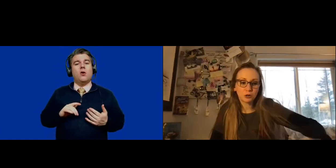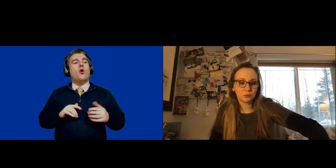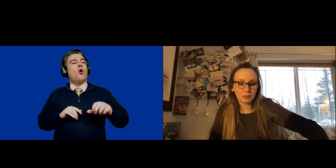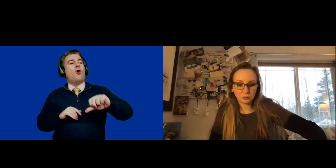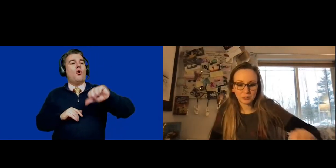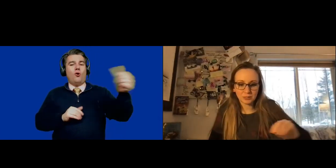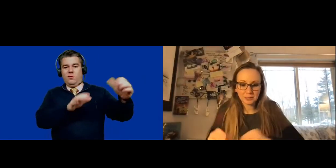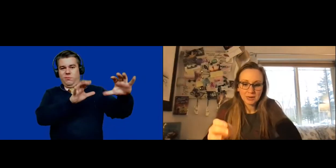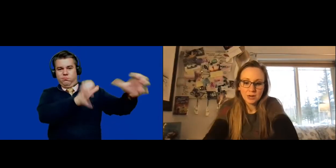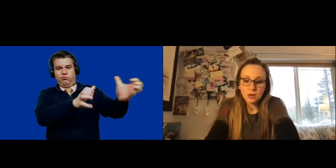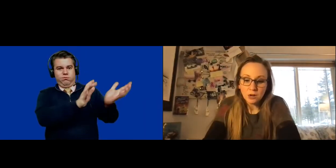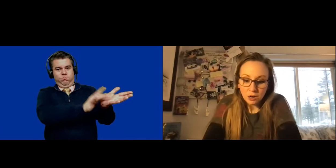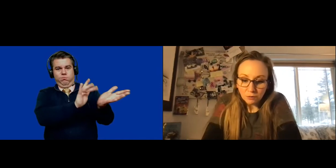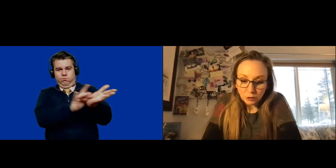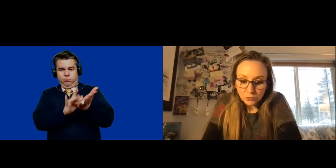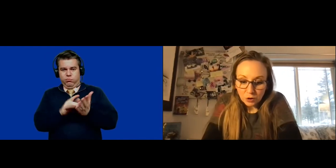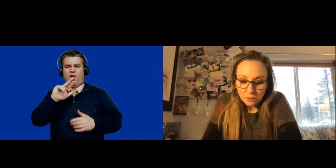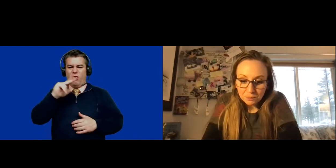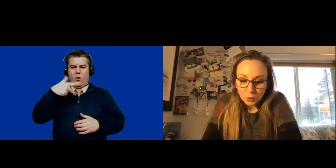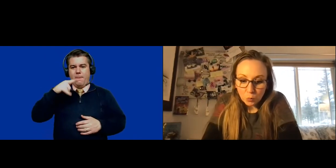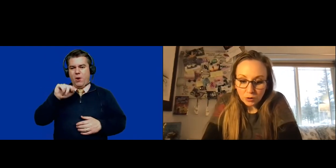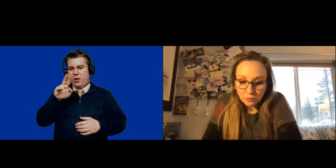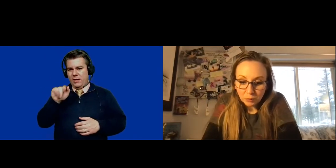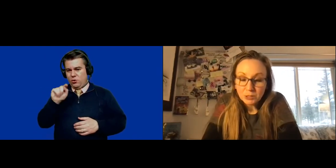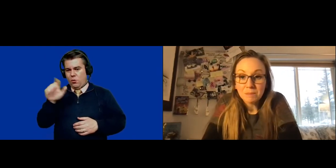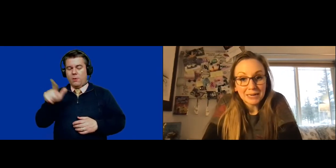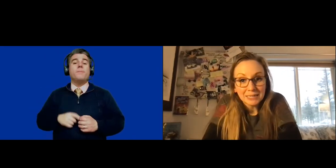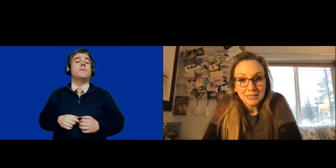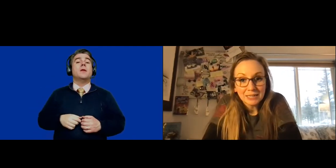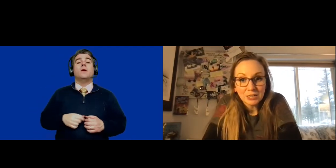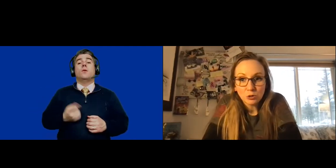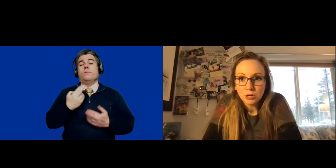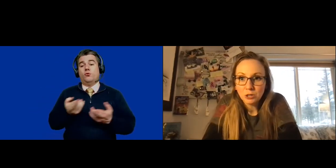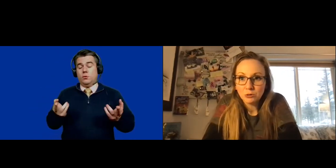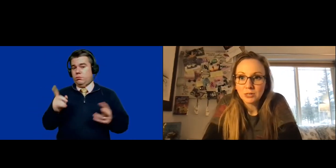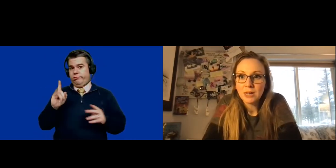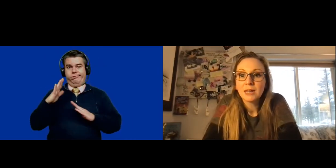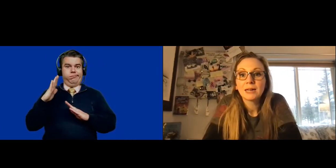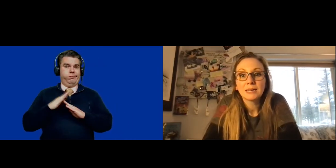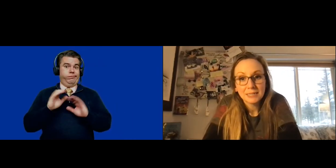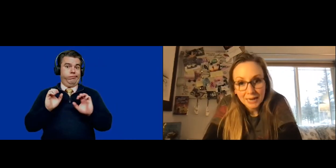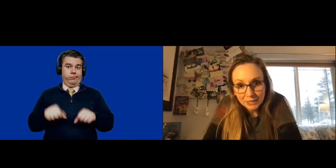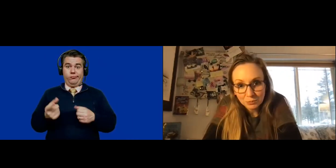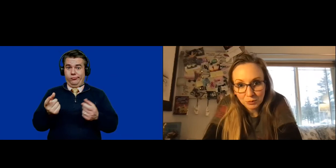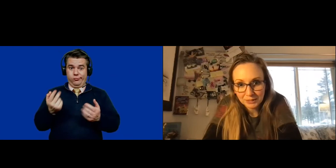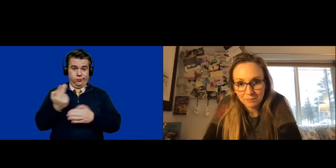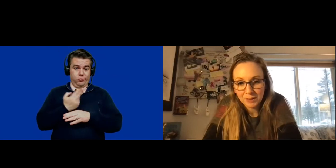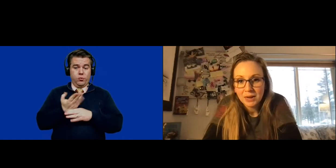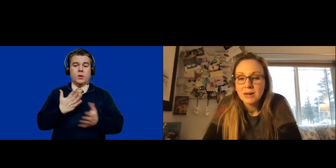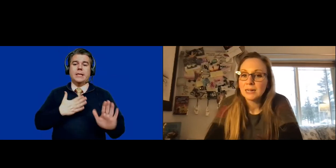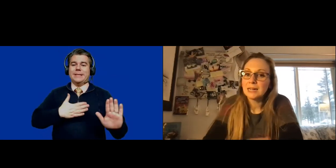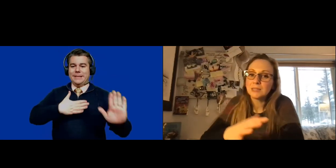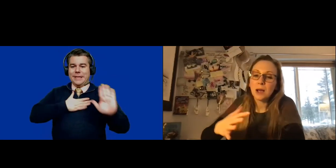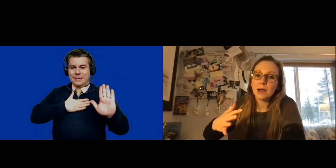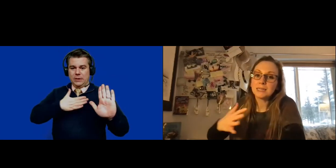here are your resources. First of all, one of the most amazing things that you can use is testimonies.